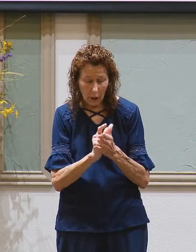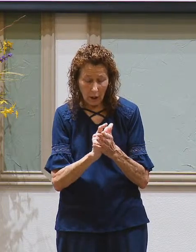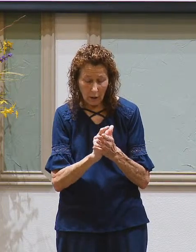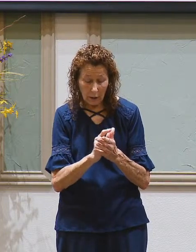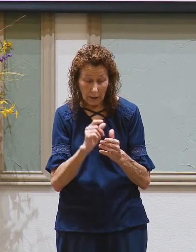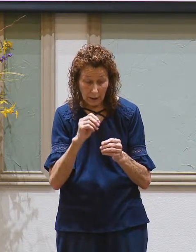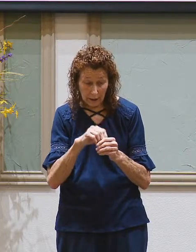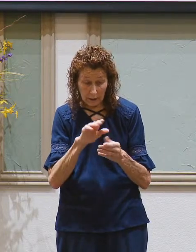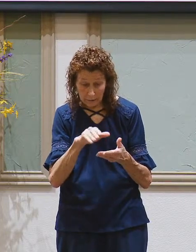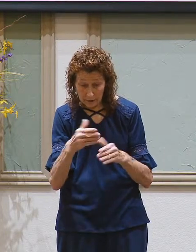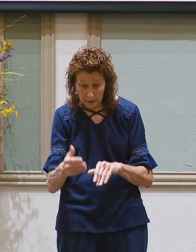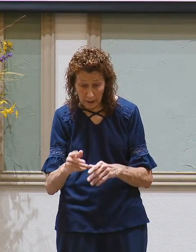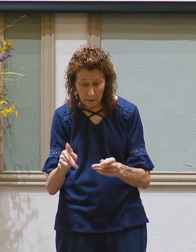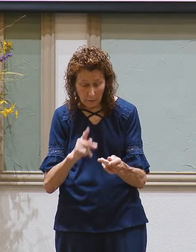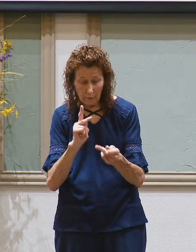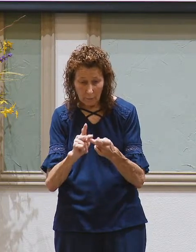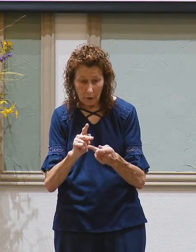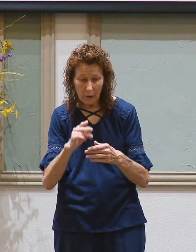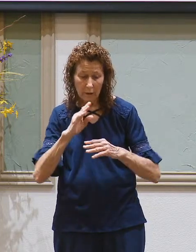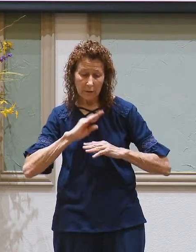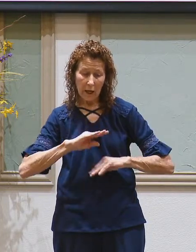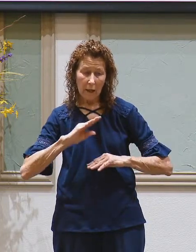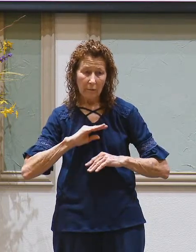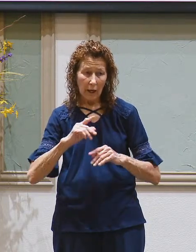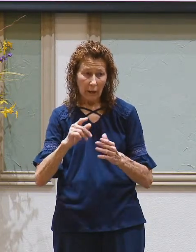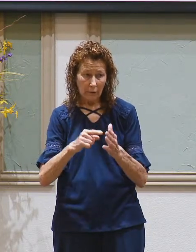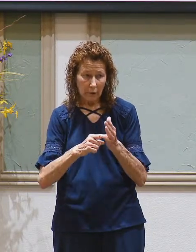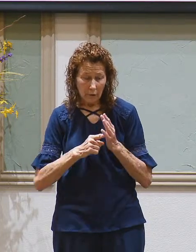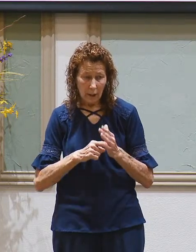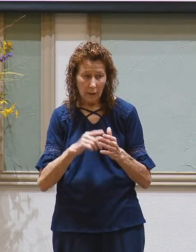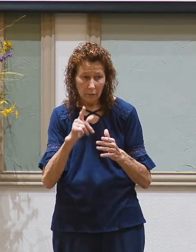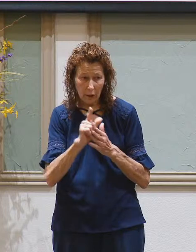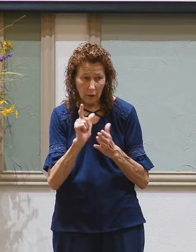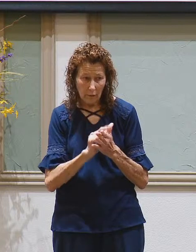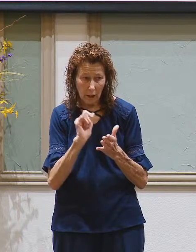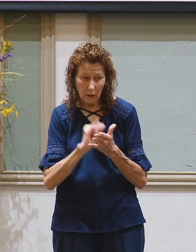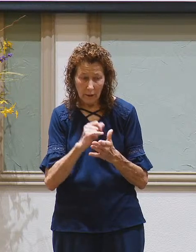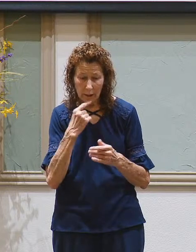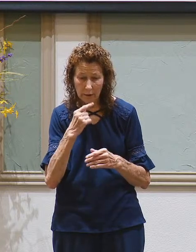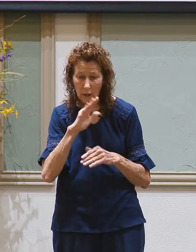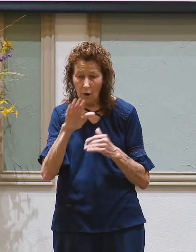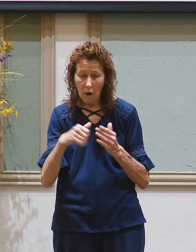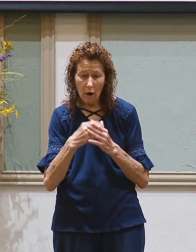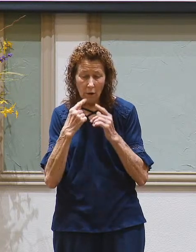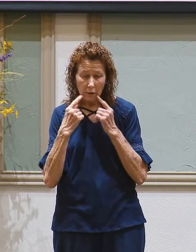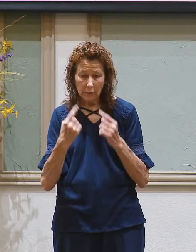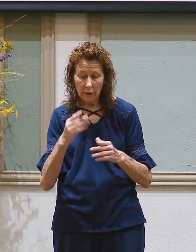his death he perfectly satisfied the demand of the law that says all sinners must die